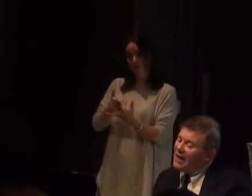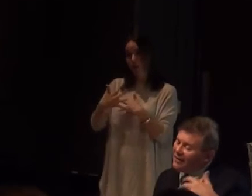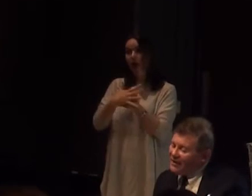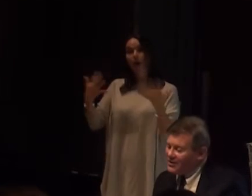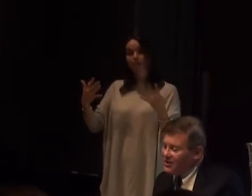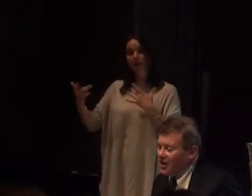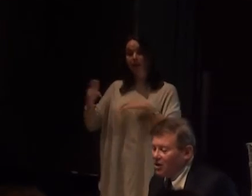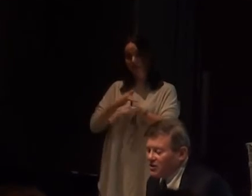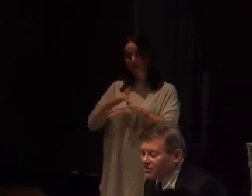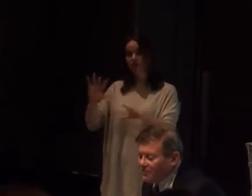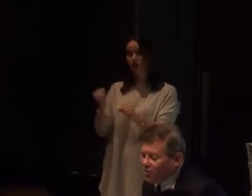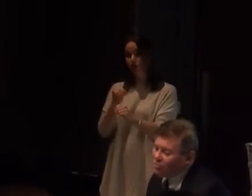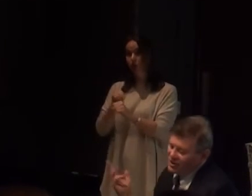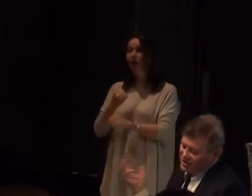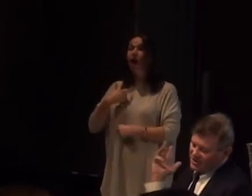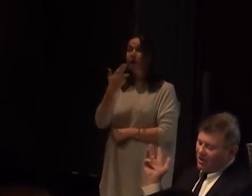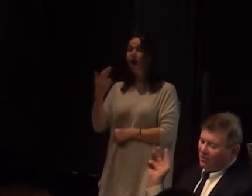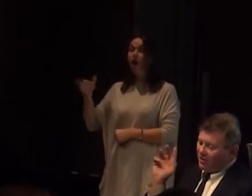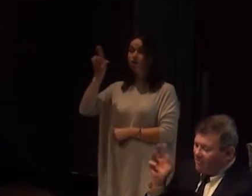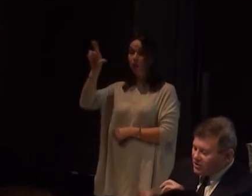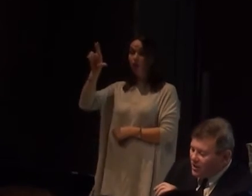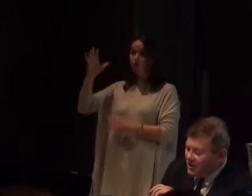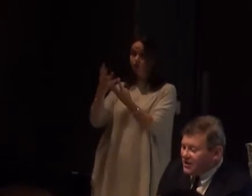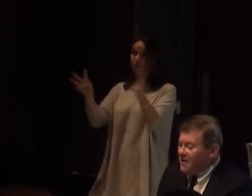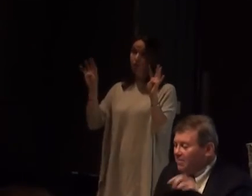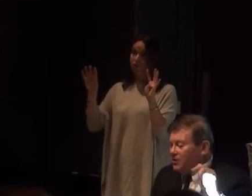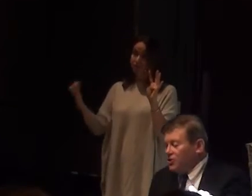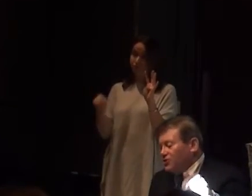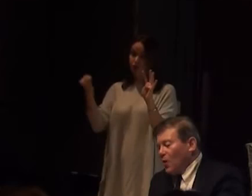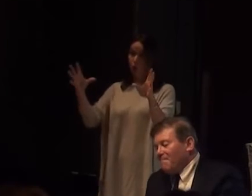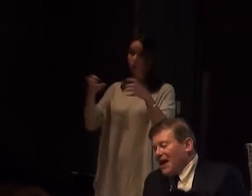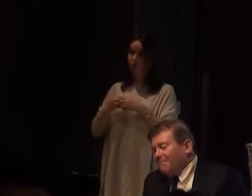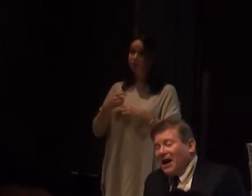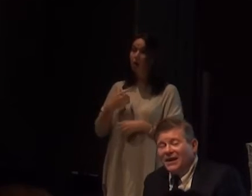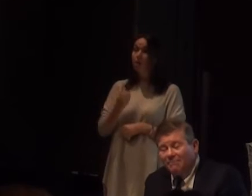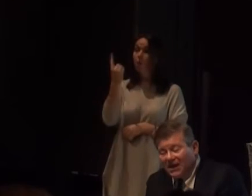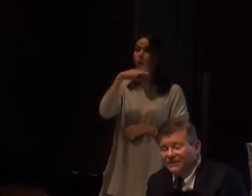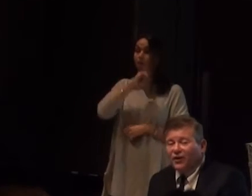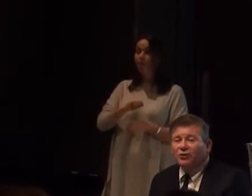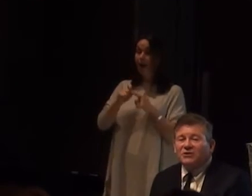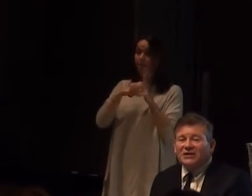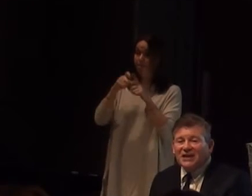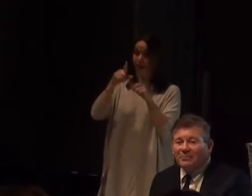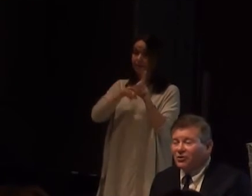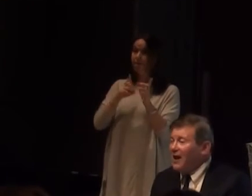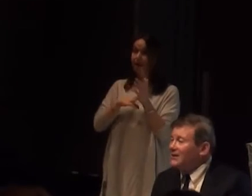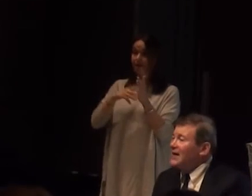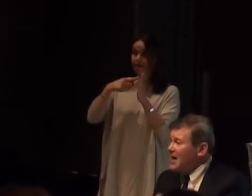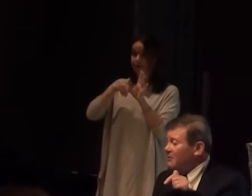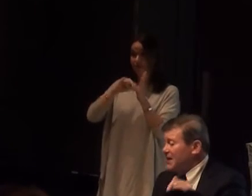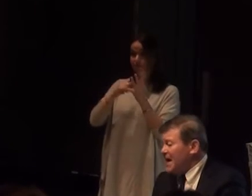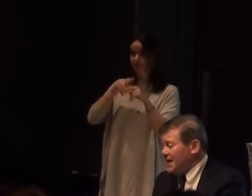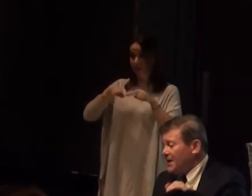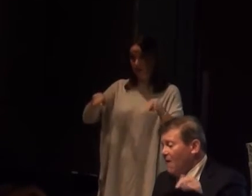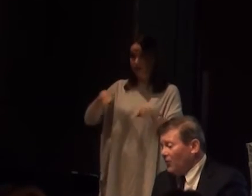are doing and thanks to the Arts Lottery Board which is no longer with us. But due to one man, Paddy Maysfield who was a disabled director,